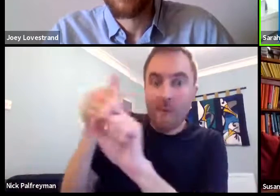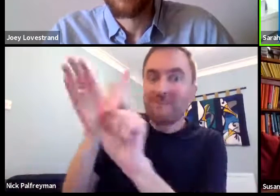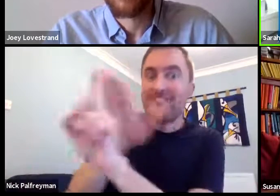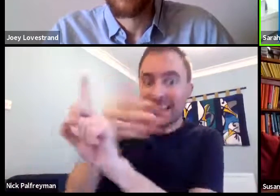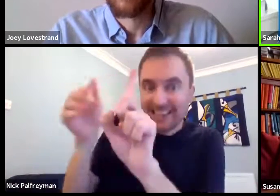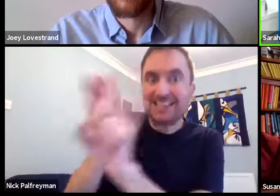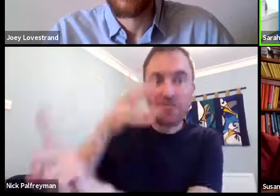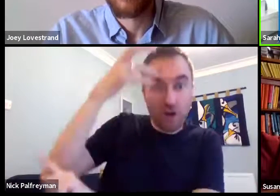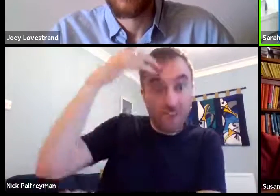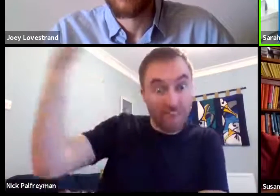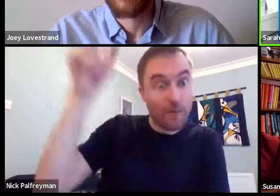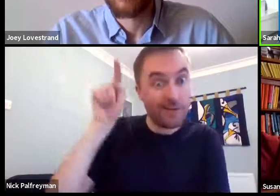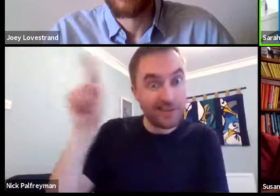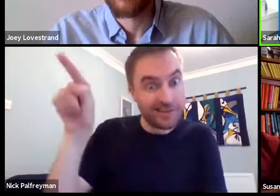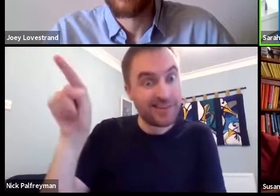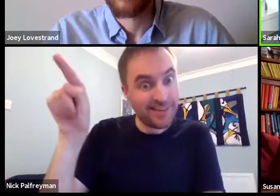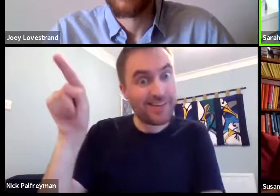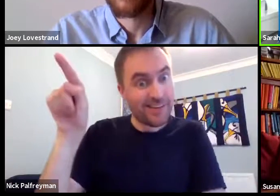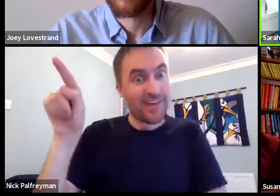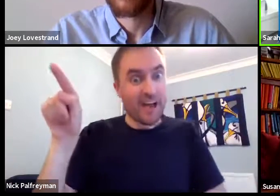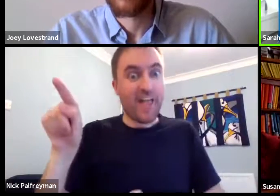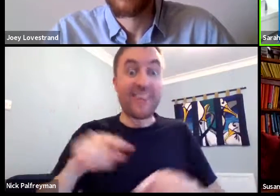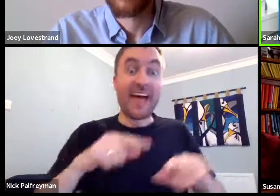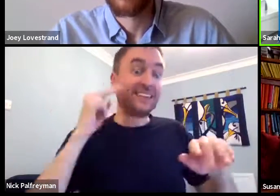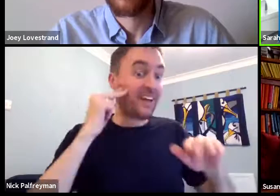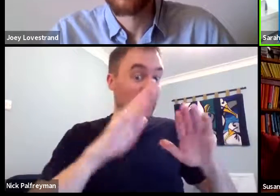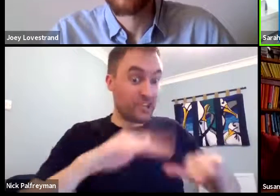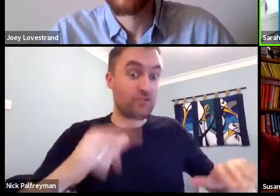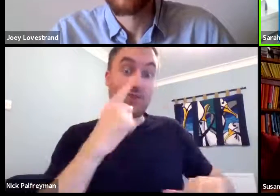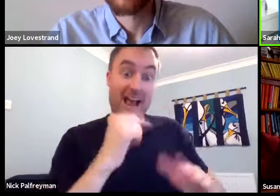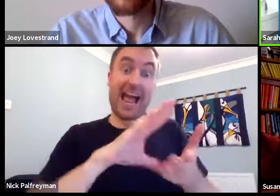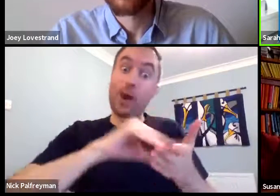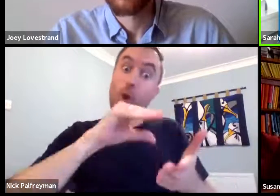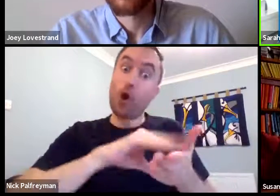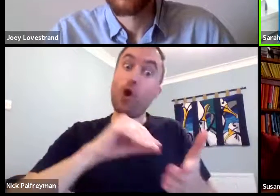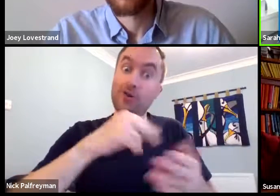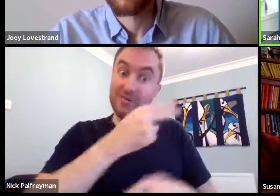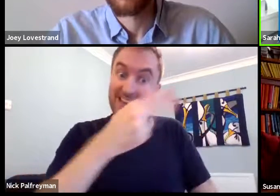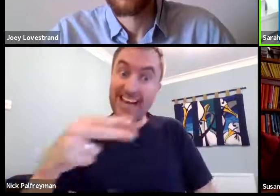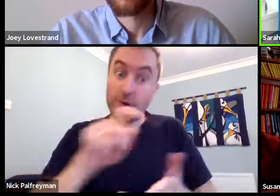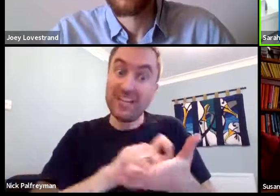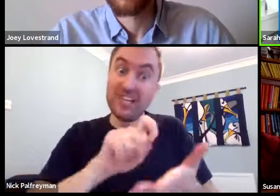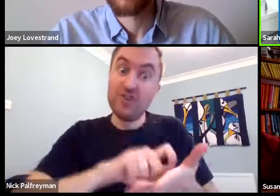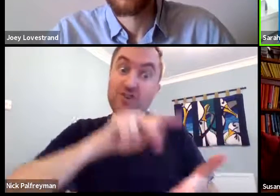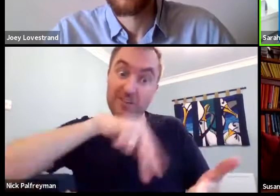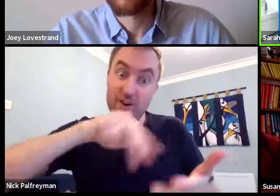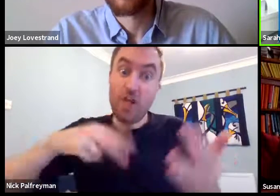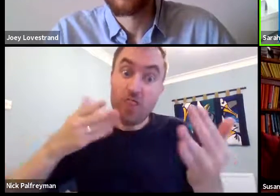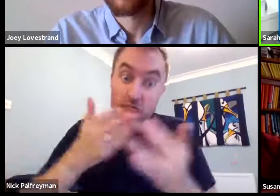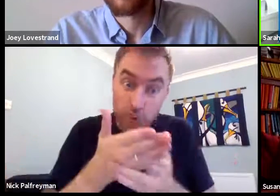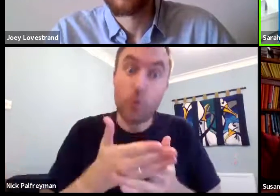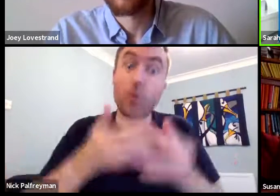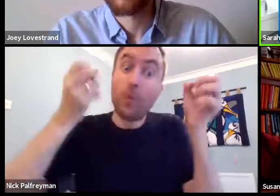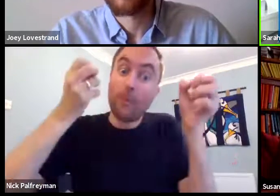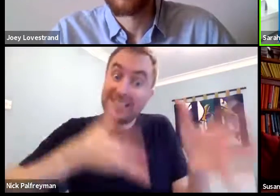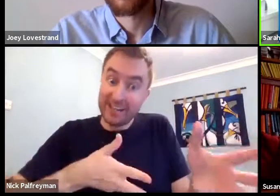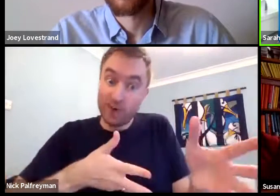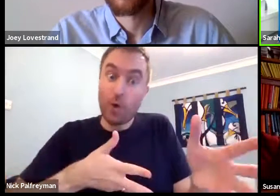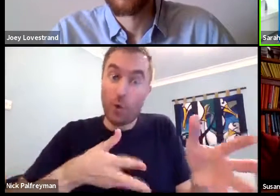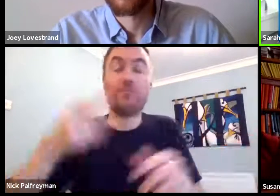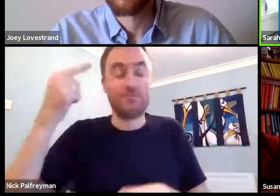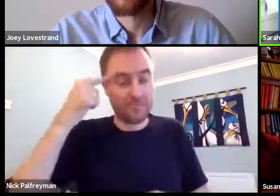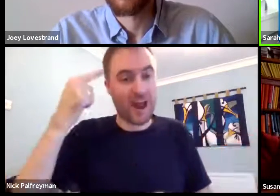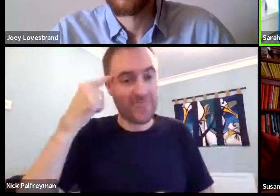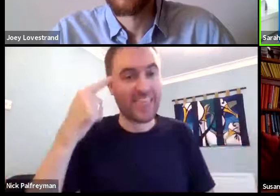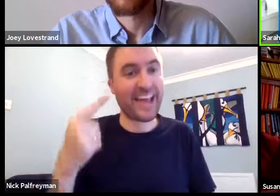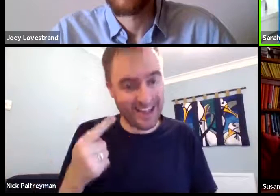one. So if we can convince the government of that, that deaf children can learn and they have that capacity to learn